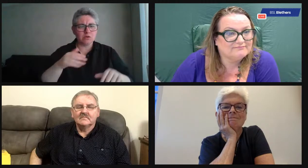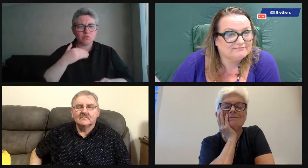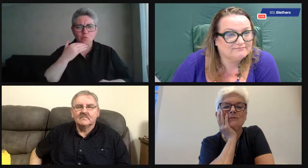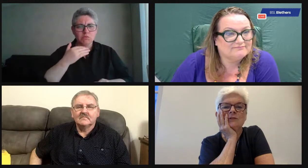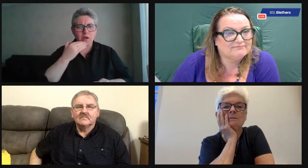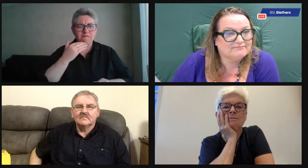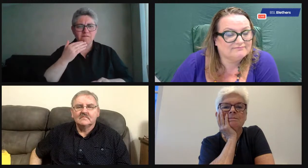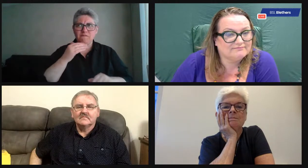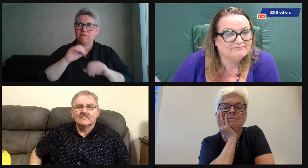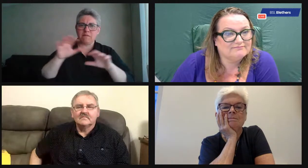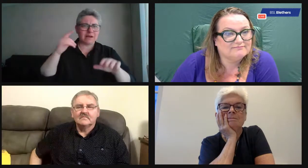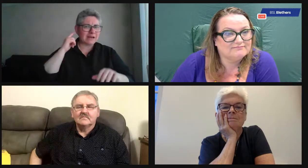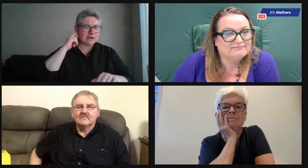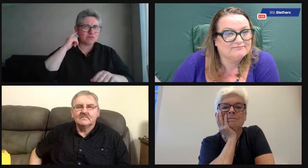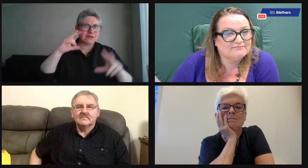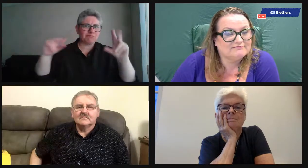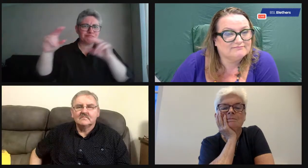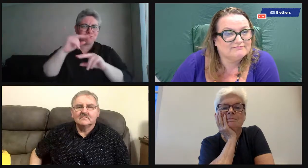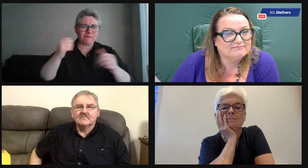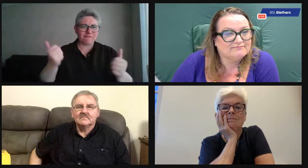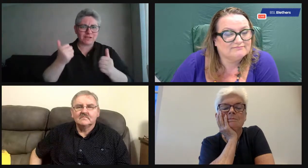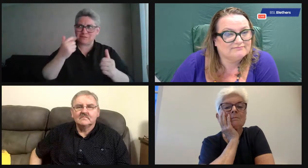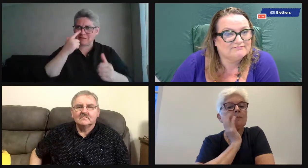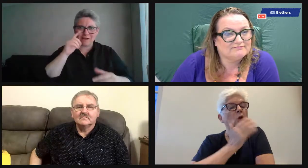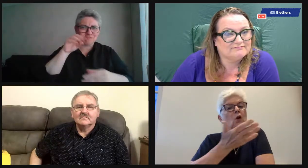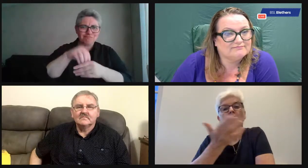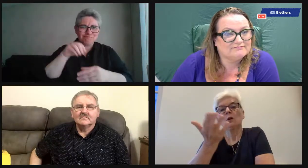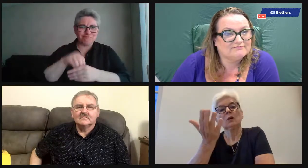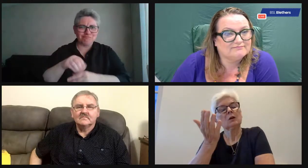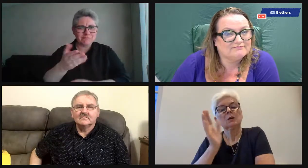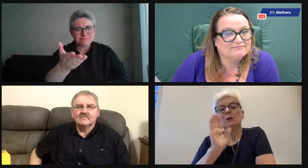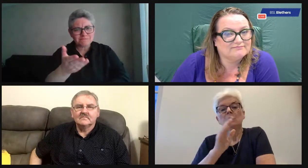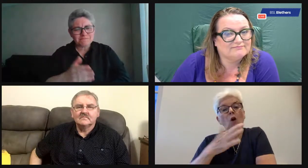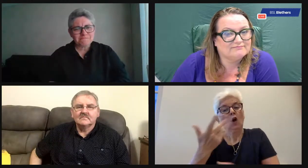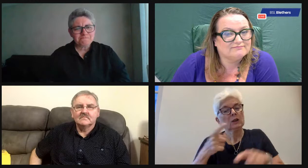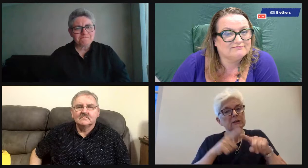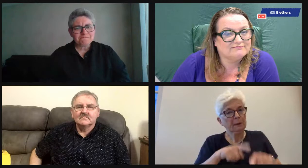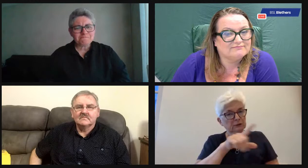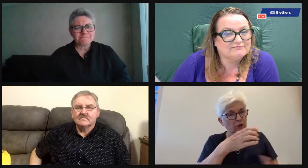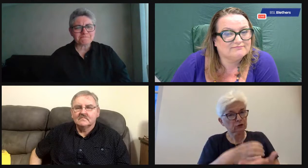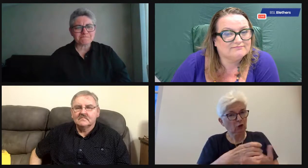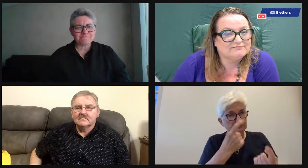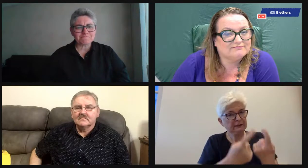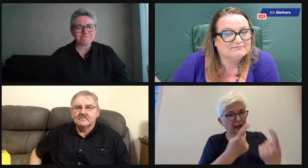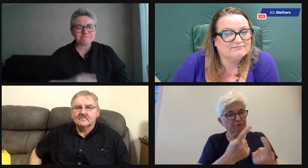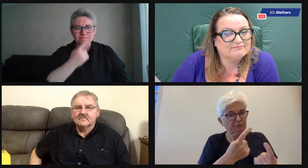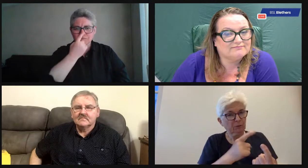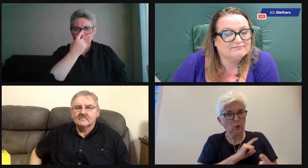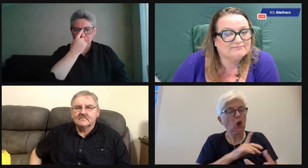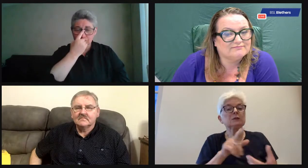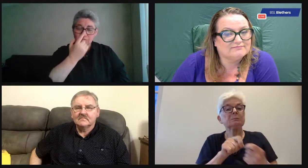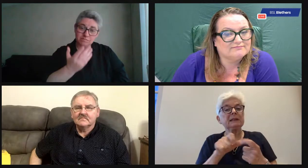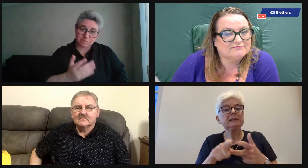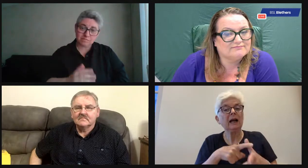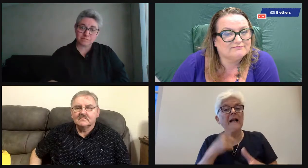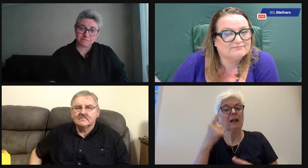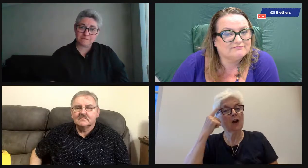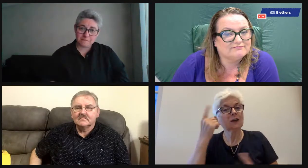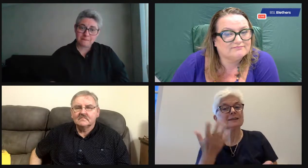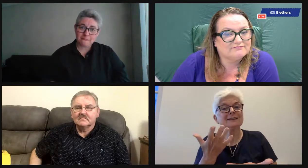I've spoken to, deaf people didn't know it wasn't really advertised well enough. Or I think that depended on the